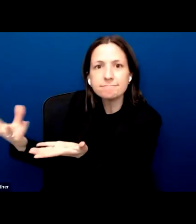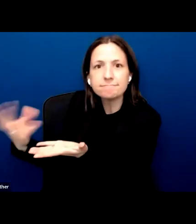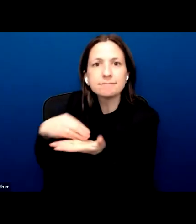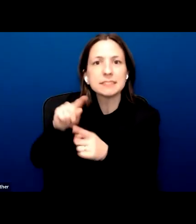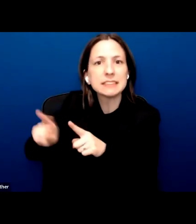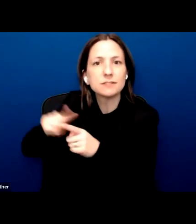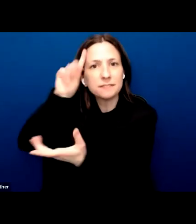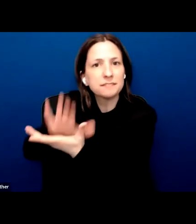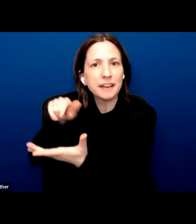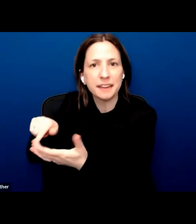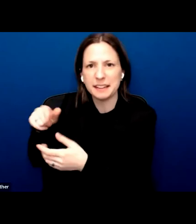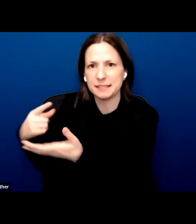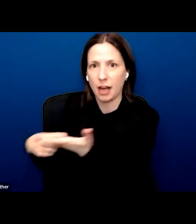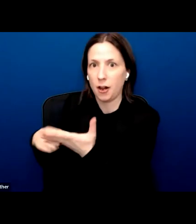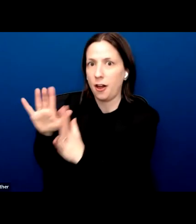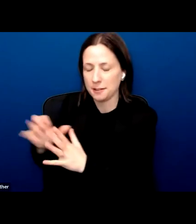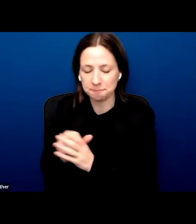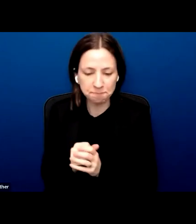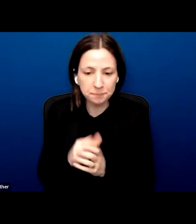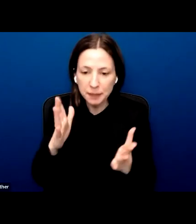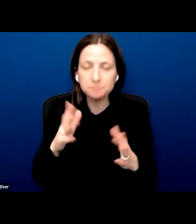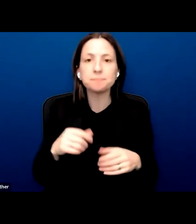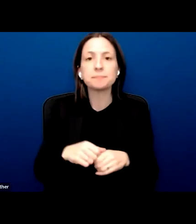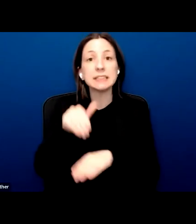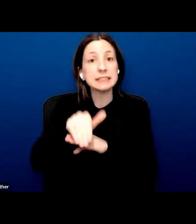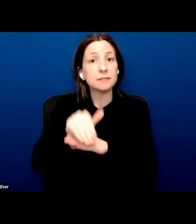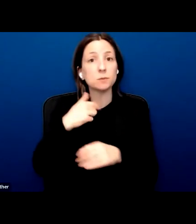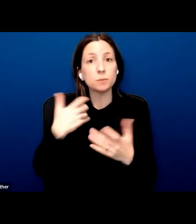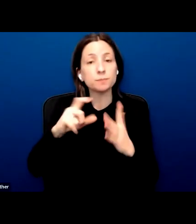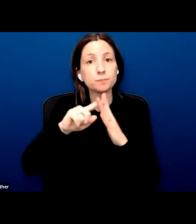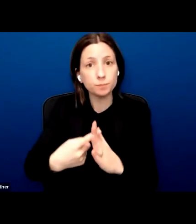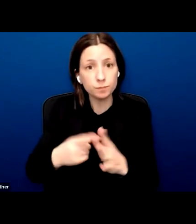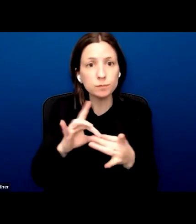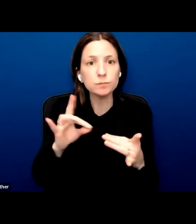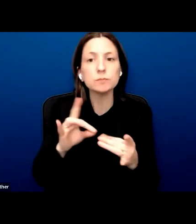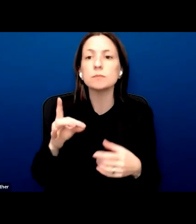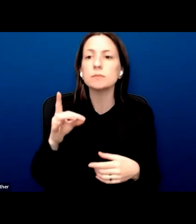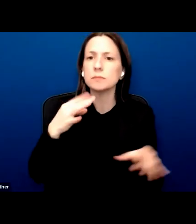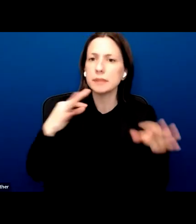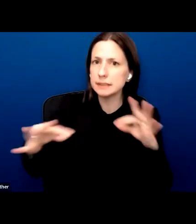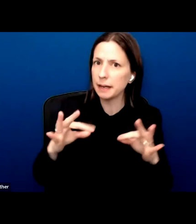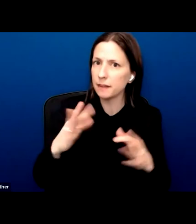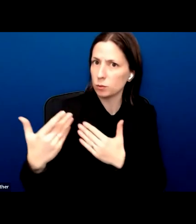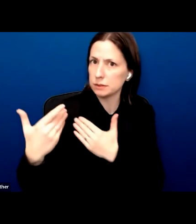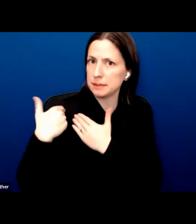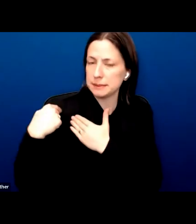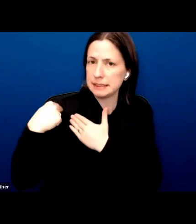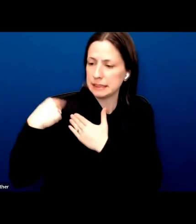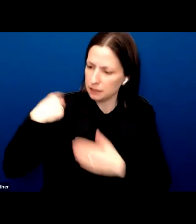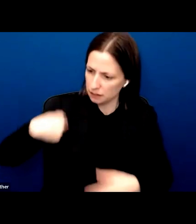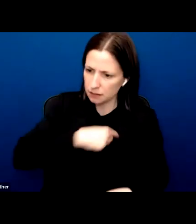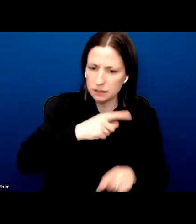evening to start us with starting this conversation by talking about the responsibility of the faith communities